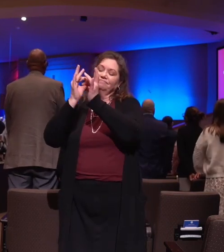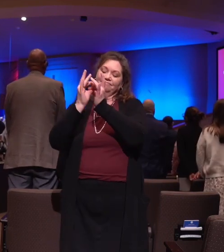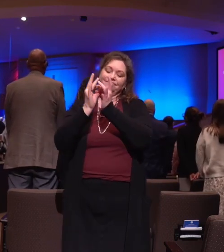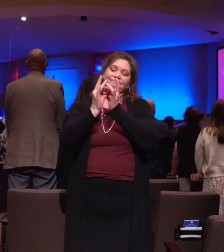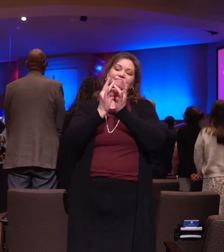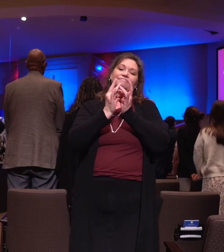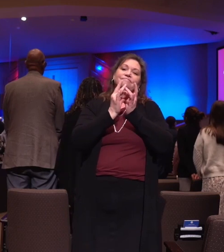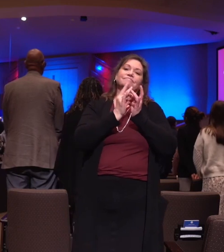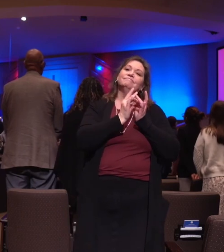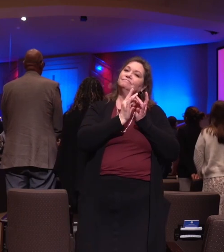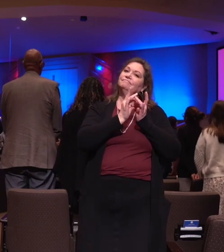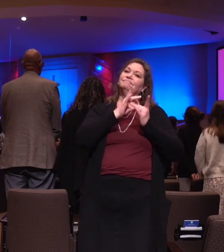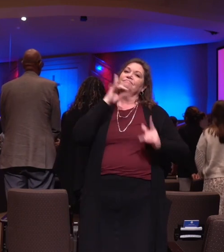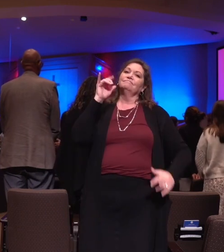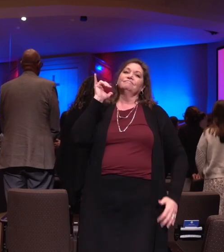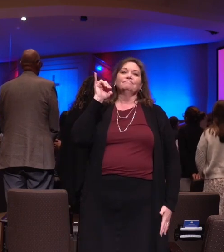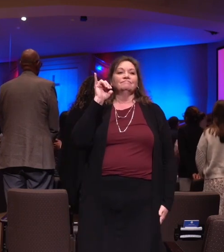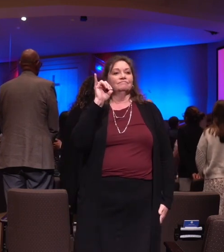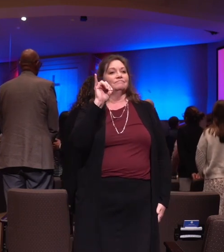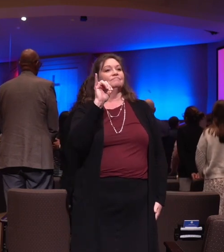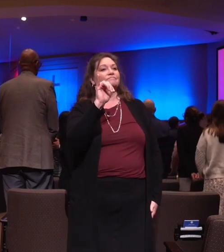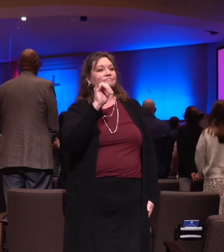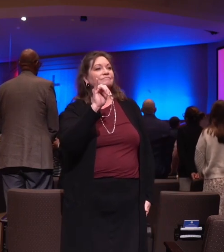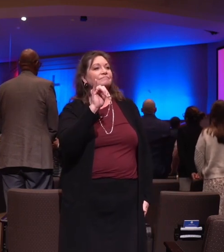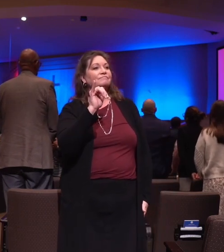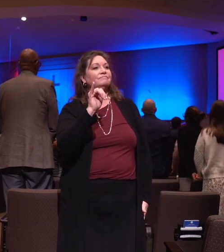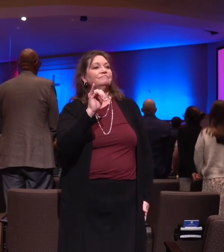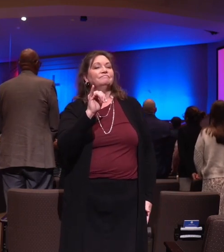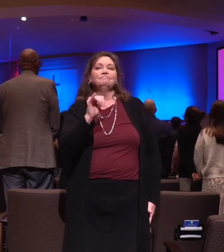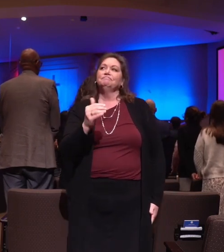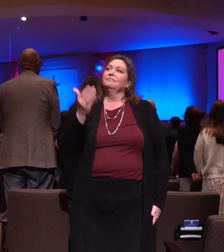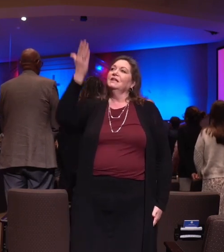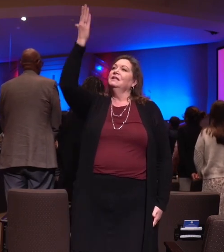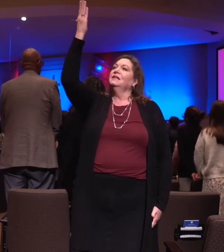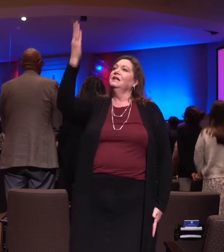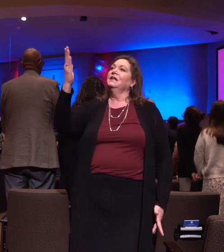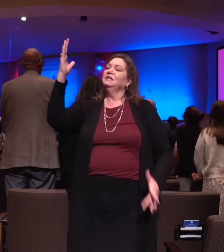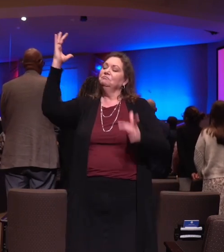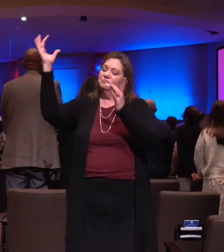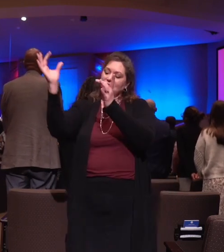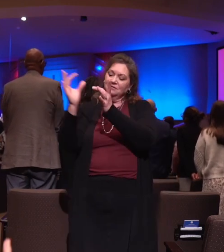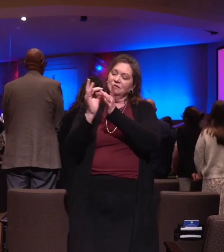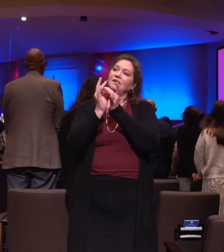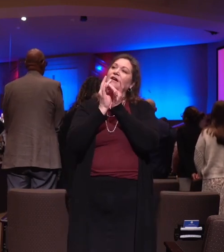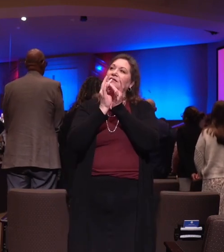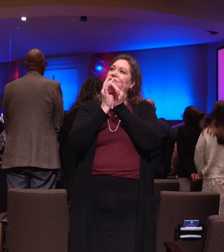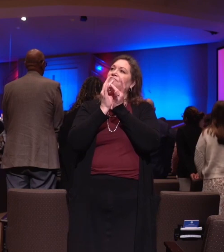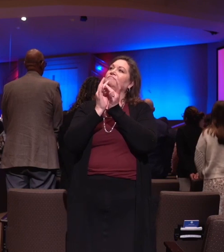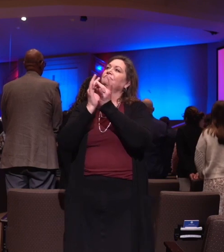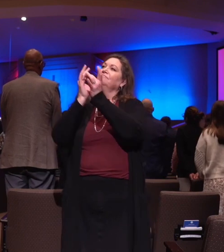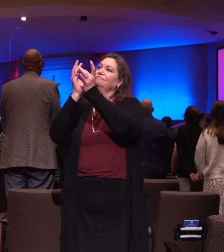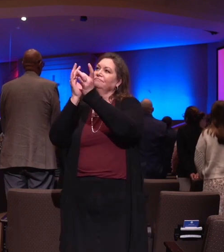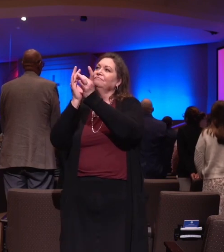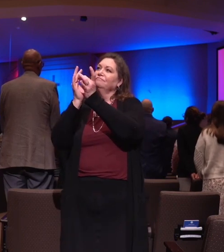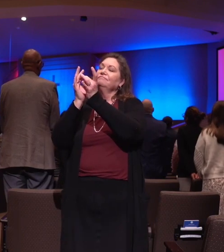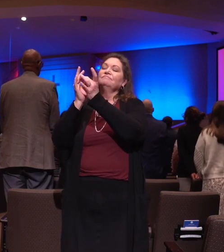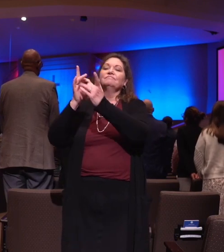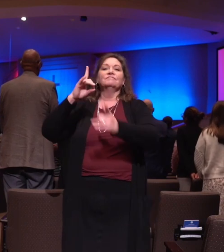mine. Will be forever mine.